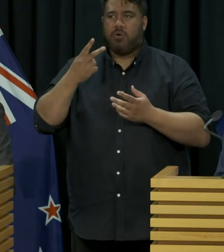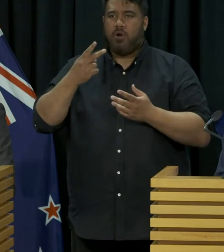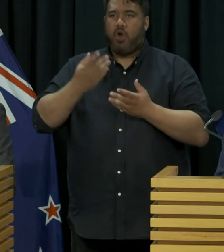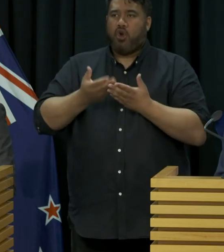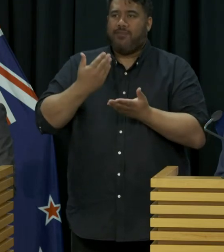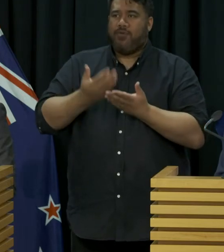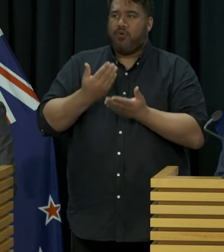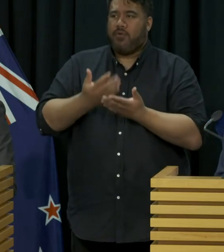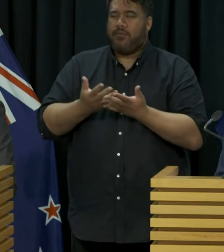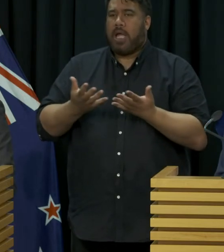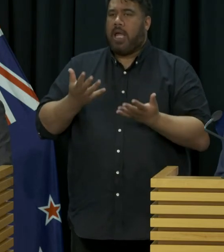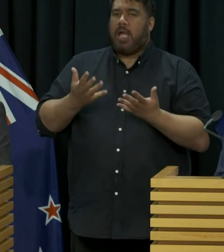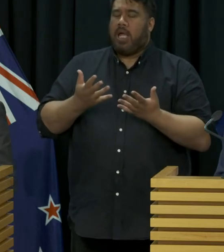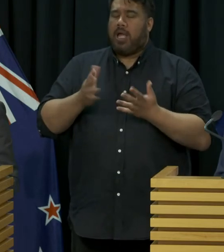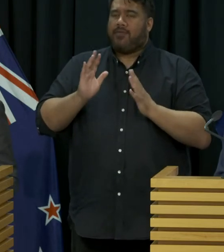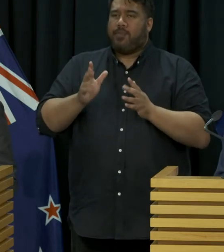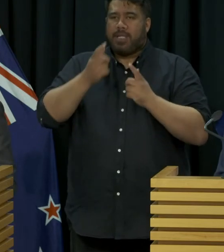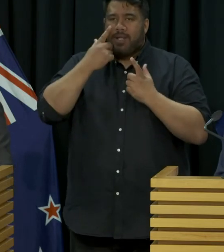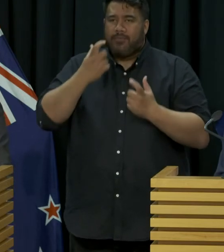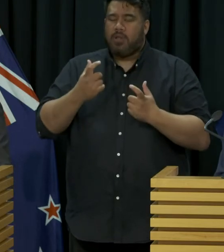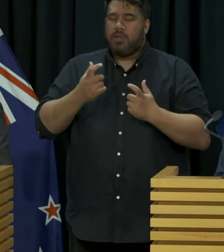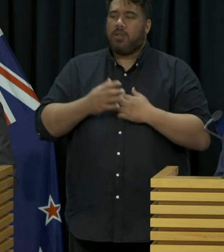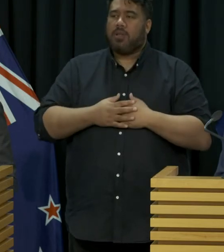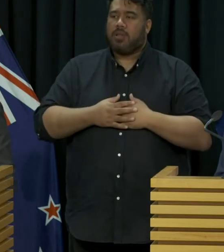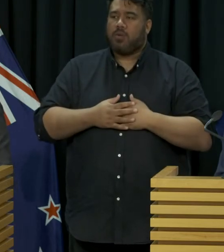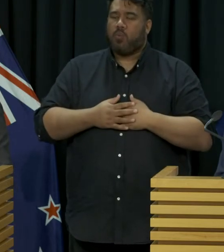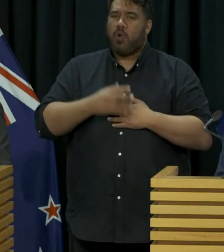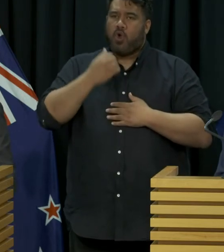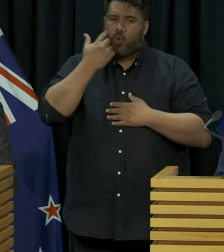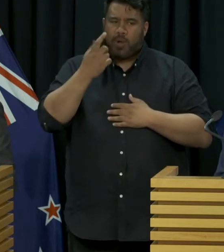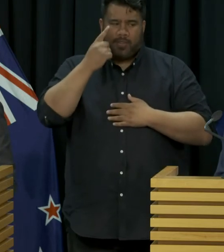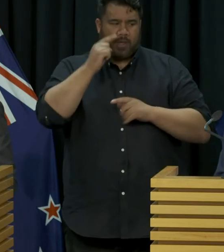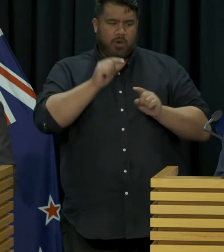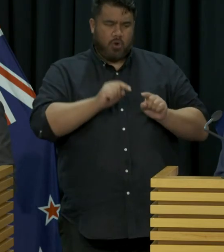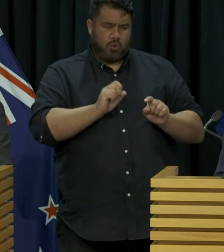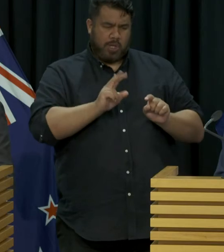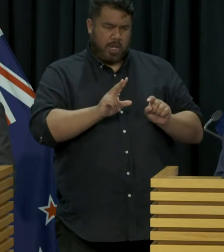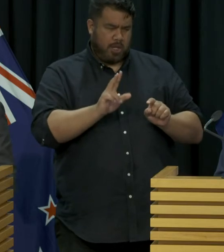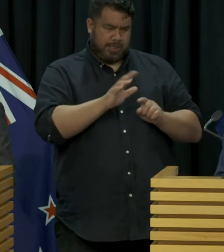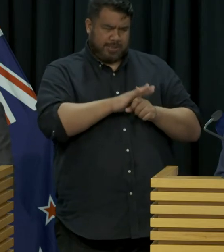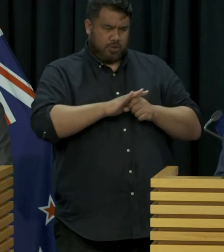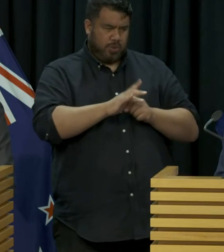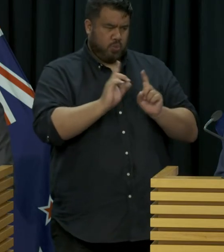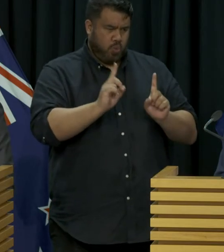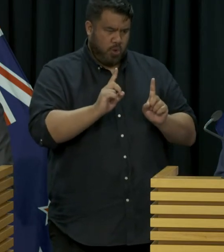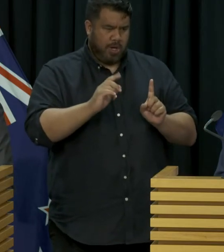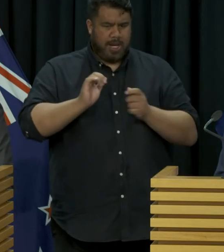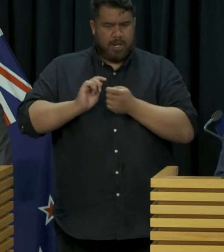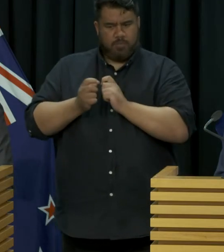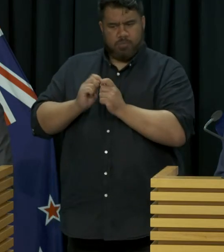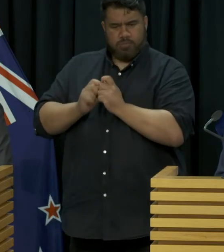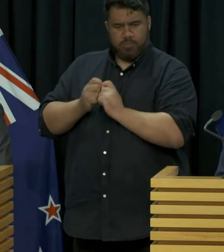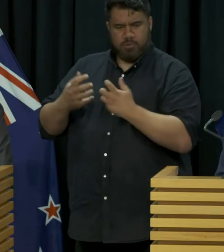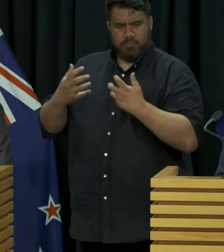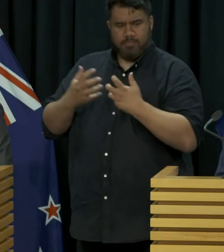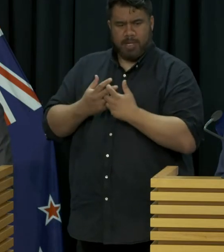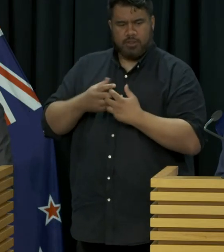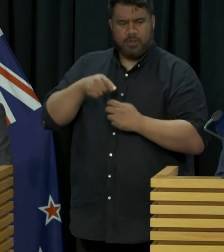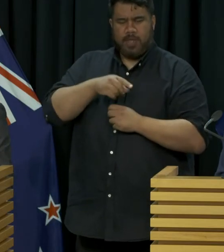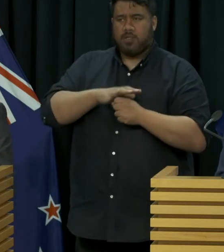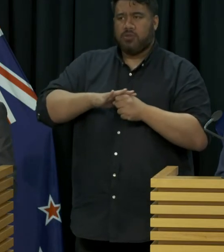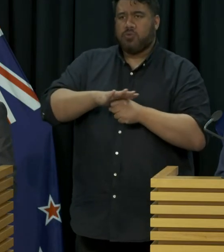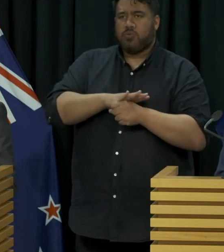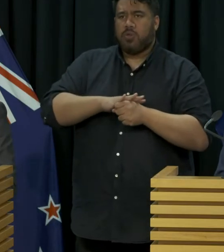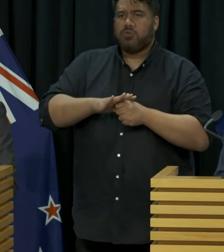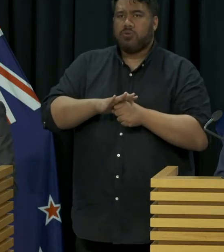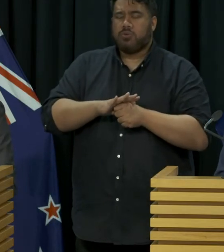unequivocally because we're always looking at what we need to do what settings we need to tweak in order to make sure our response is as robust as it possibly can be